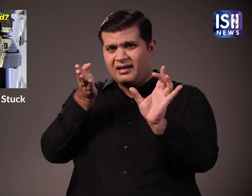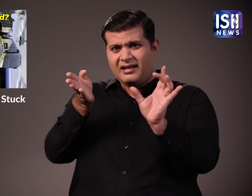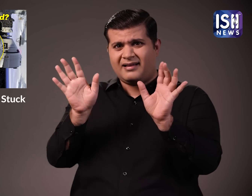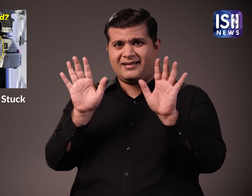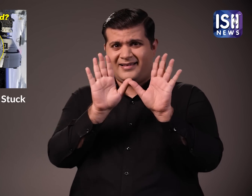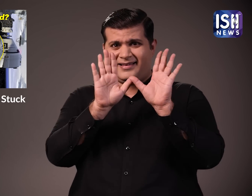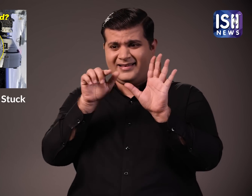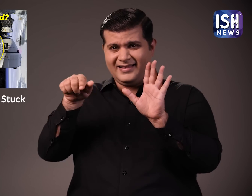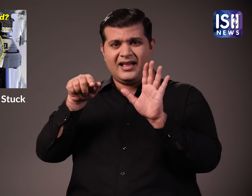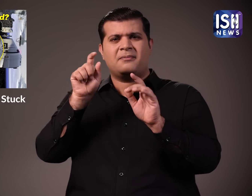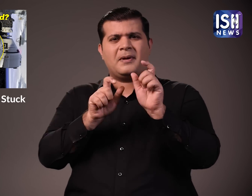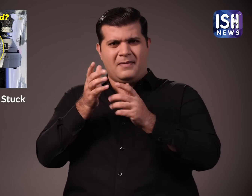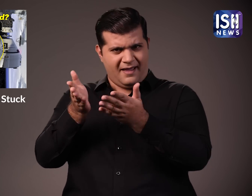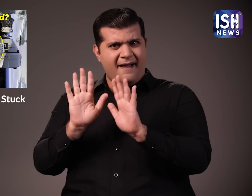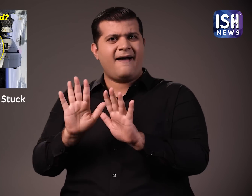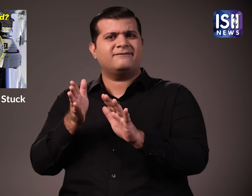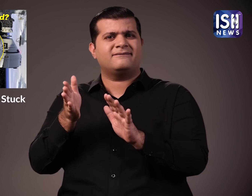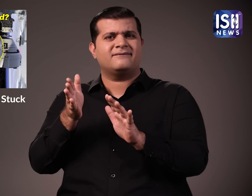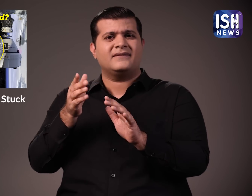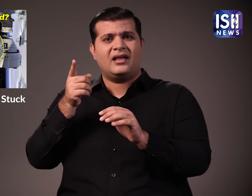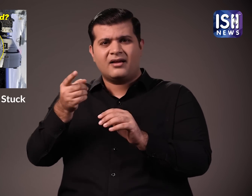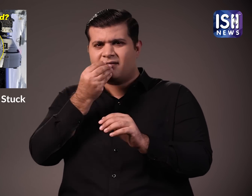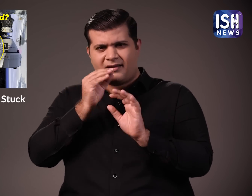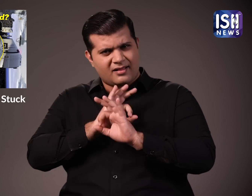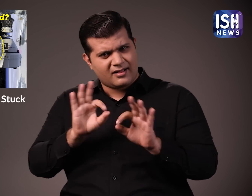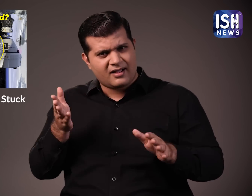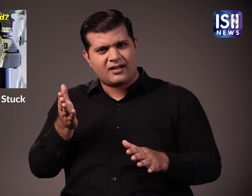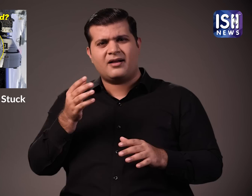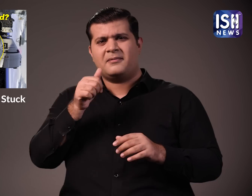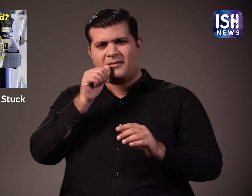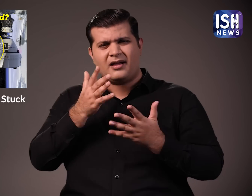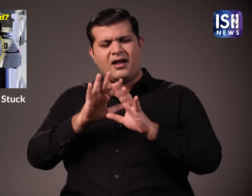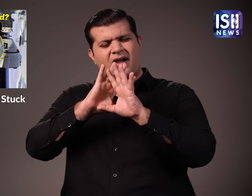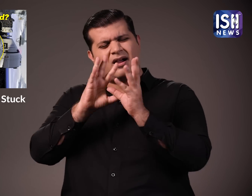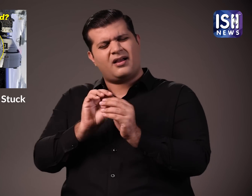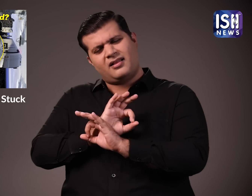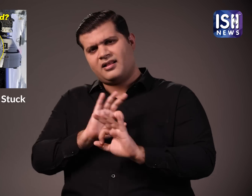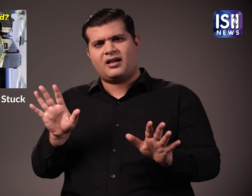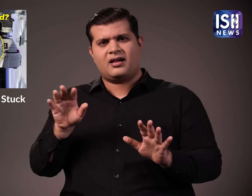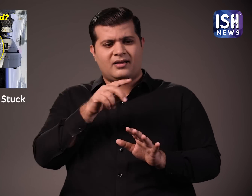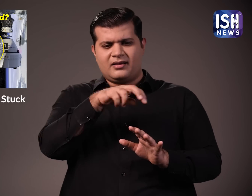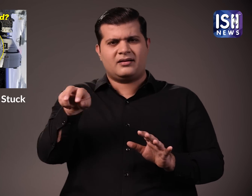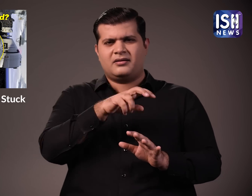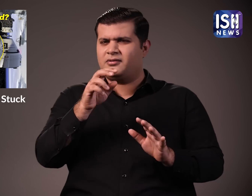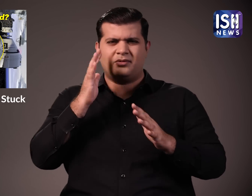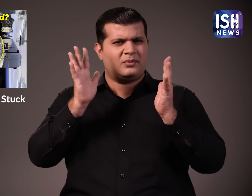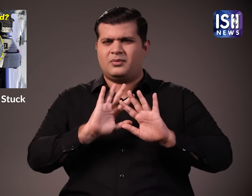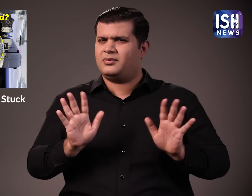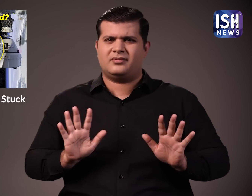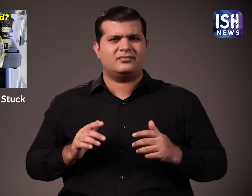Starliner has docked with the ISS. And the two astronauts have integrated with the crew of the ISS. The ISS has access to water,